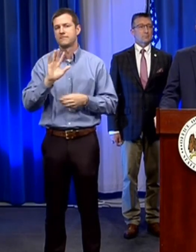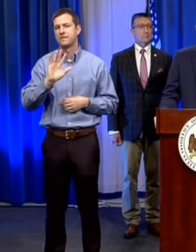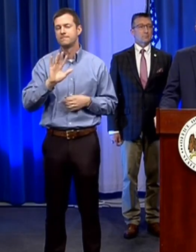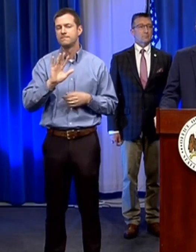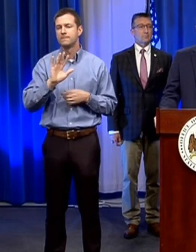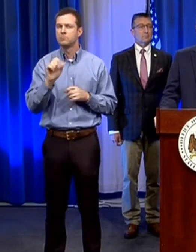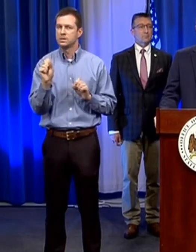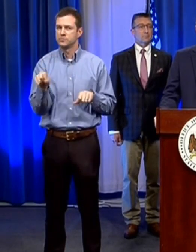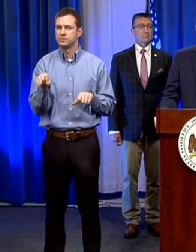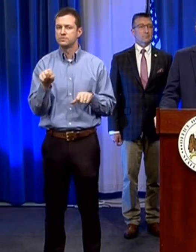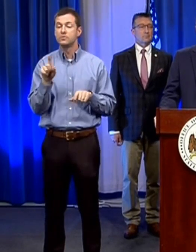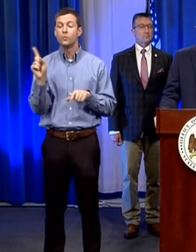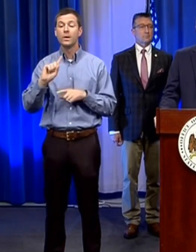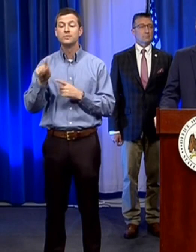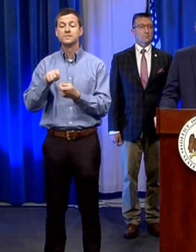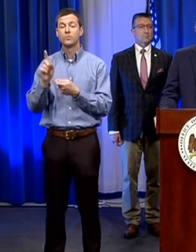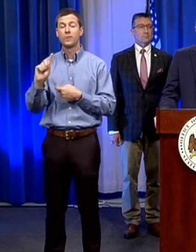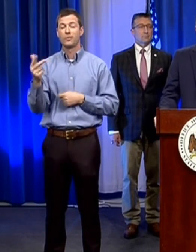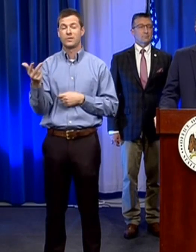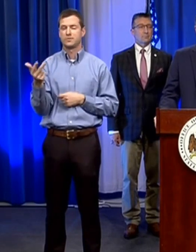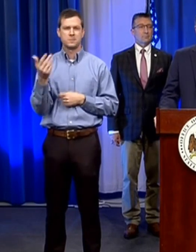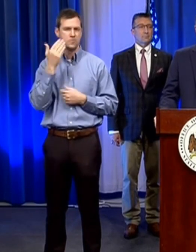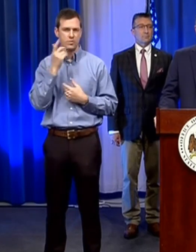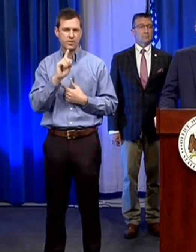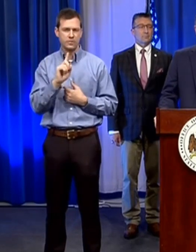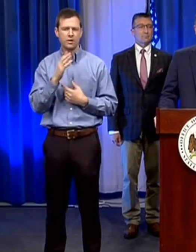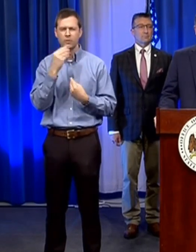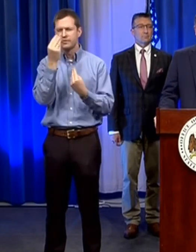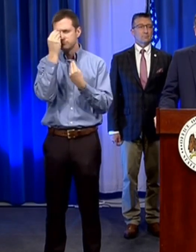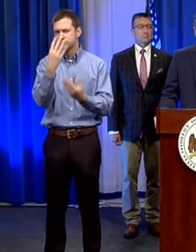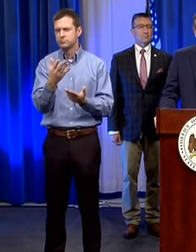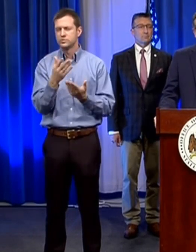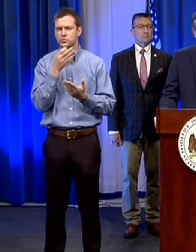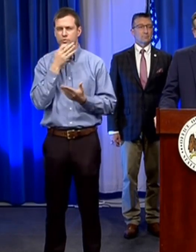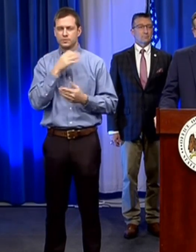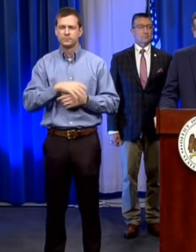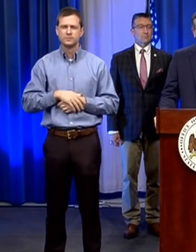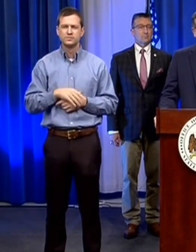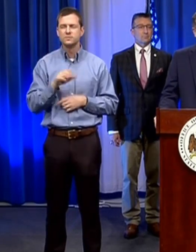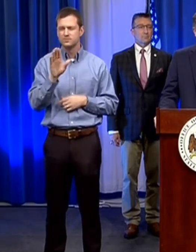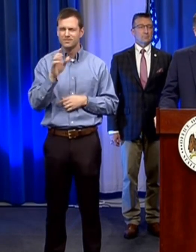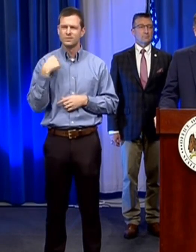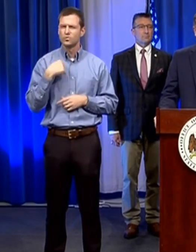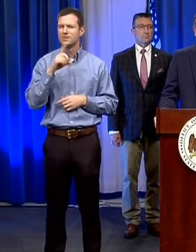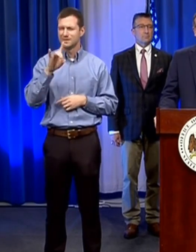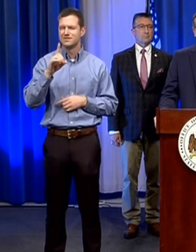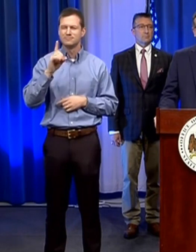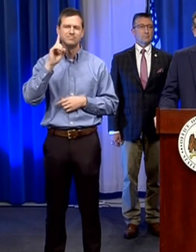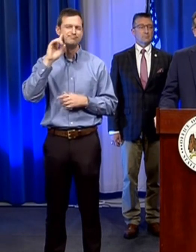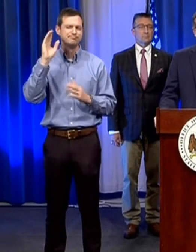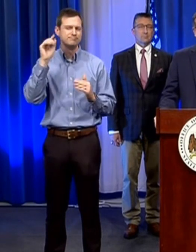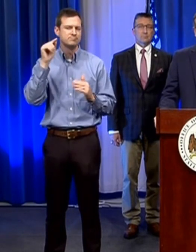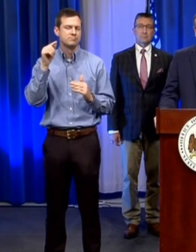but we'll try to provide that for you as soon as possible again this is something that we have been expecting we have known that we probably had